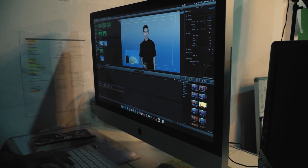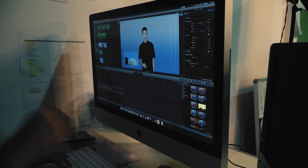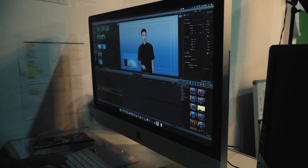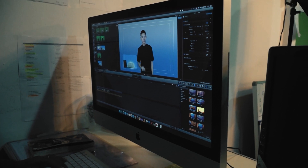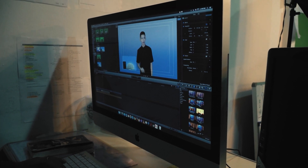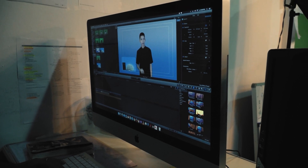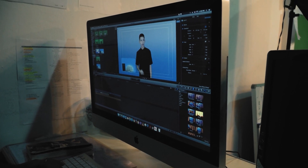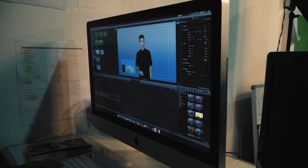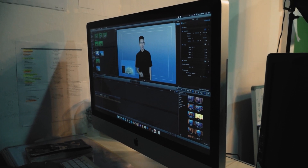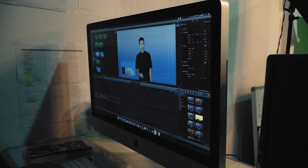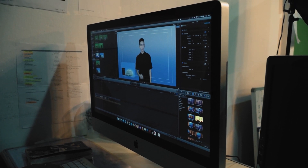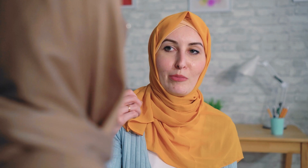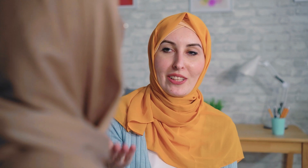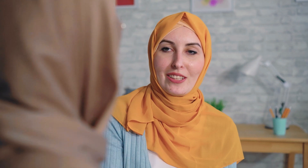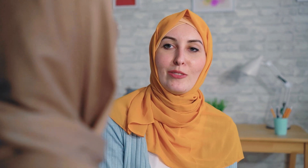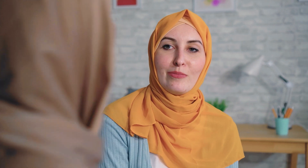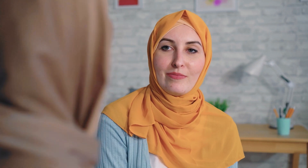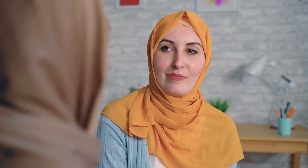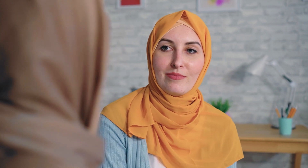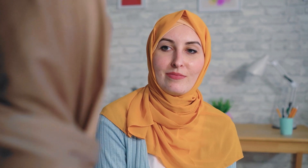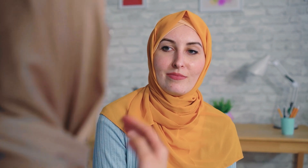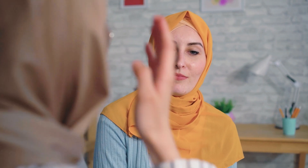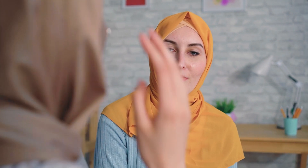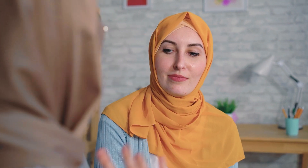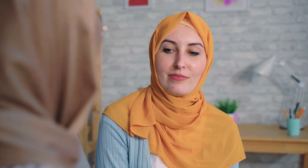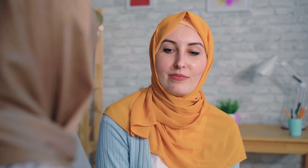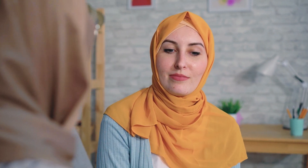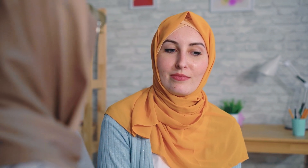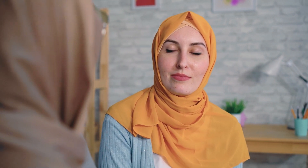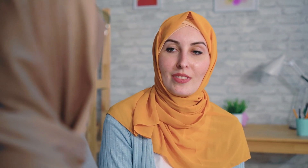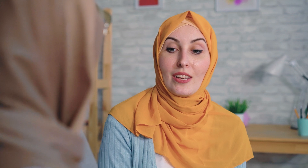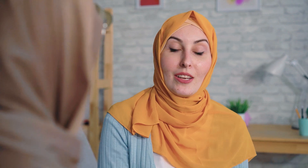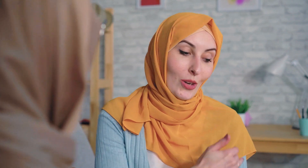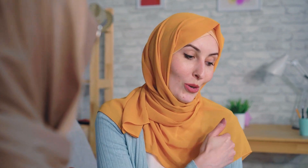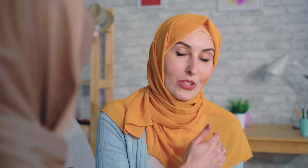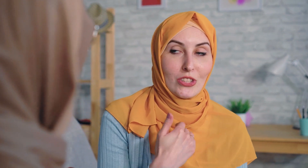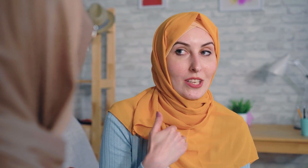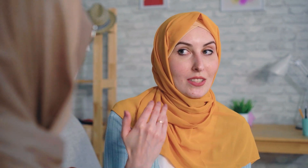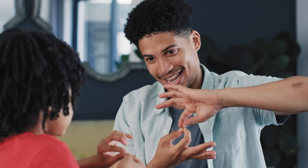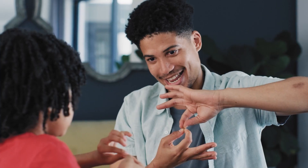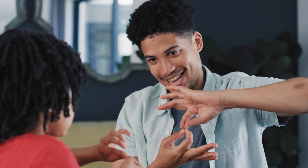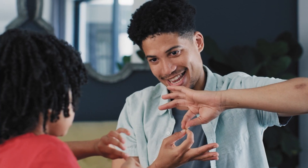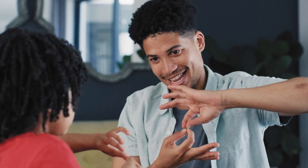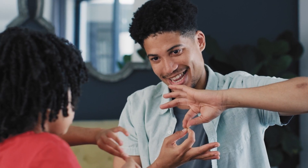Language version of the Bible is complete, leaving millions of deaf people still waiting to have God's Word in their language.